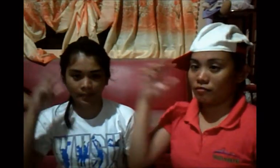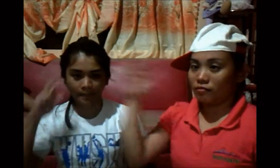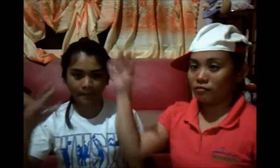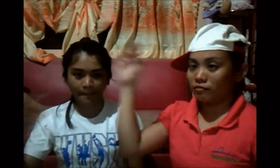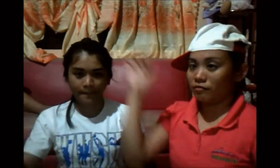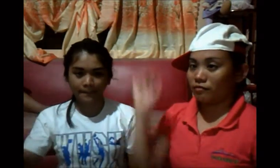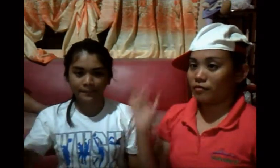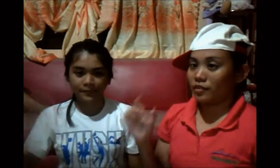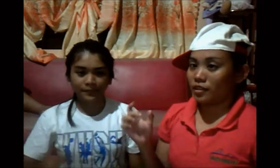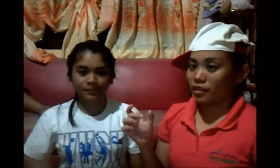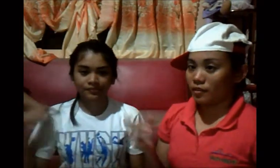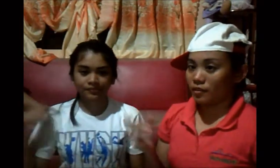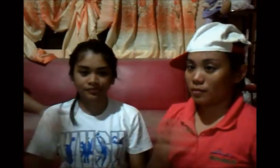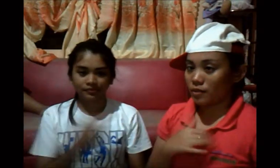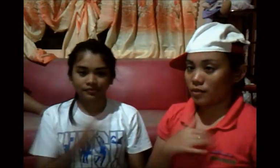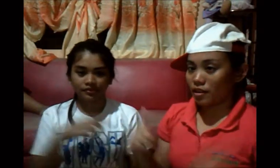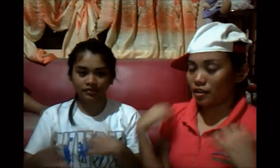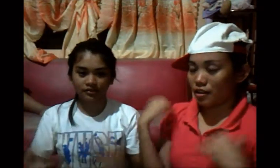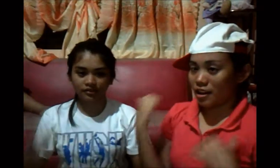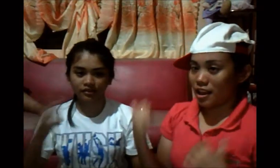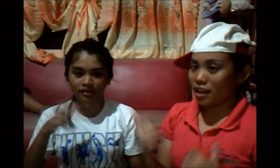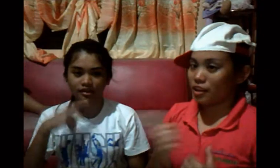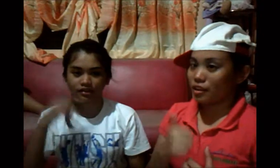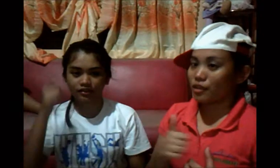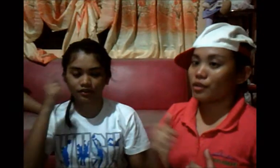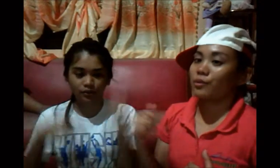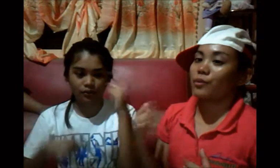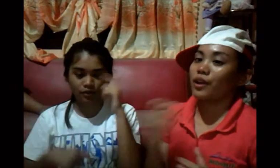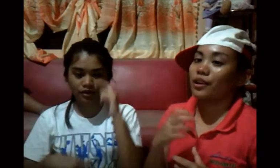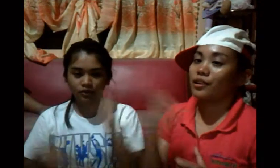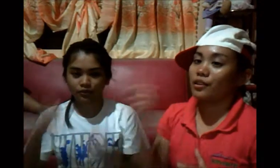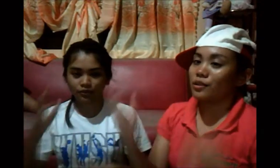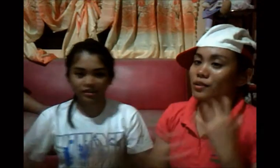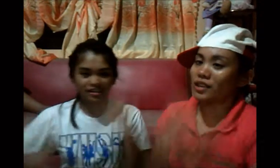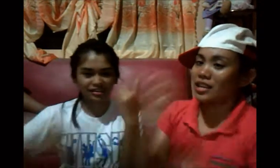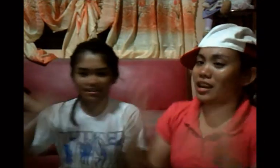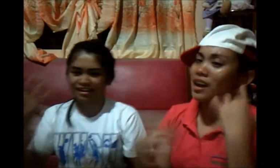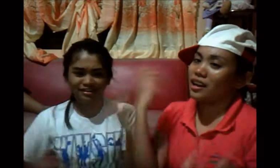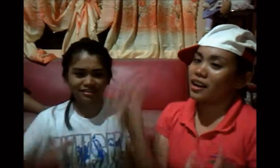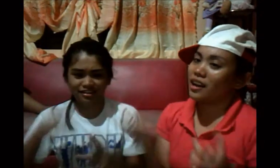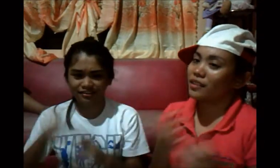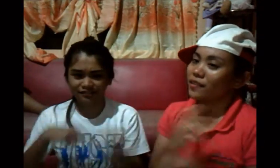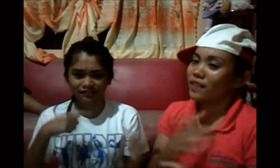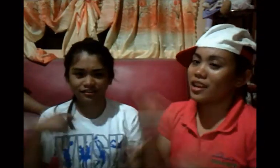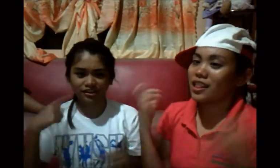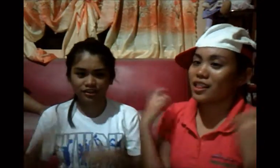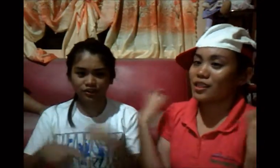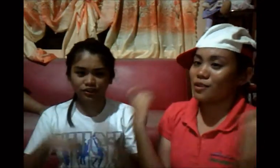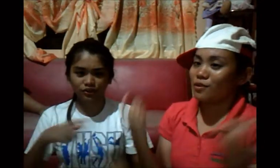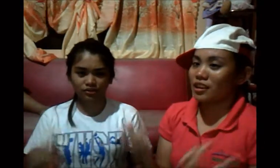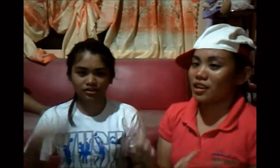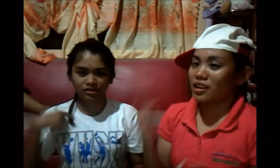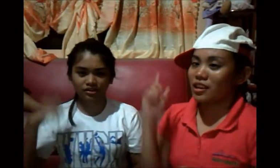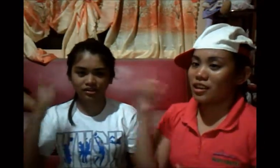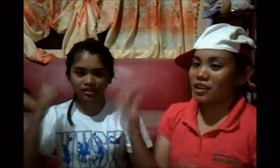We cry and anger when we cannot feel your fear.